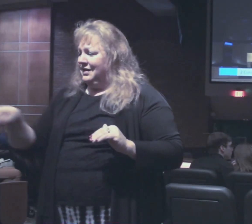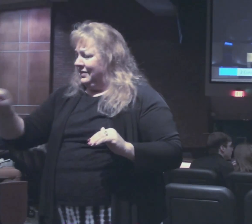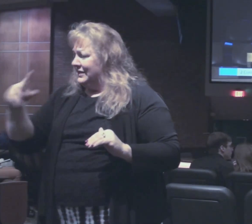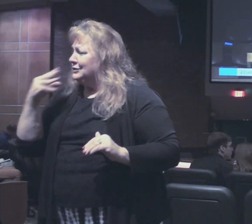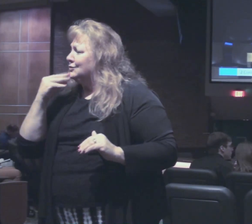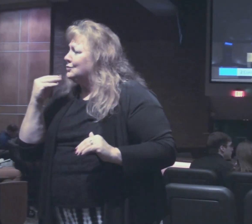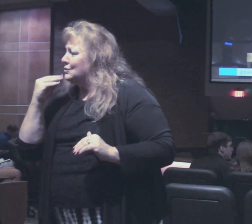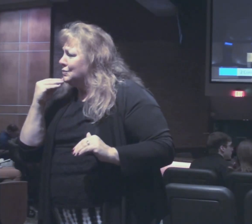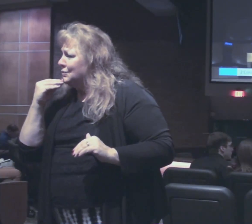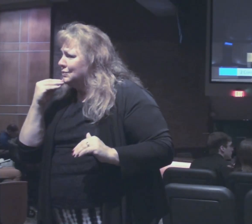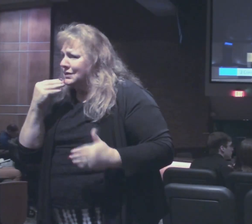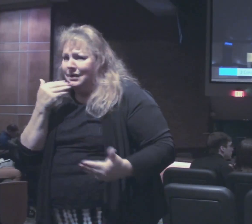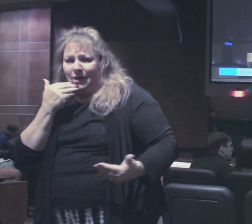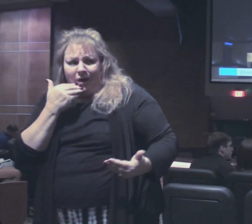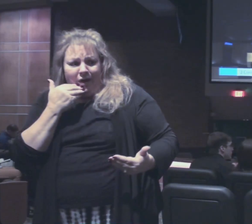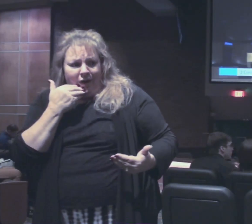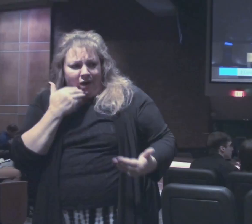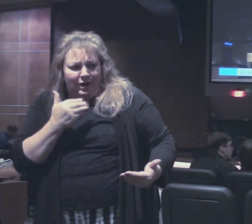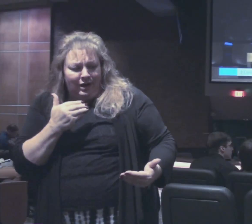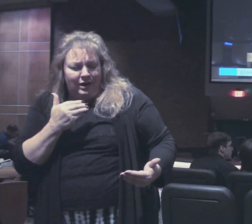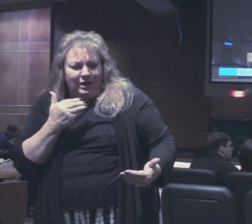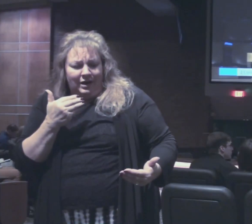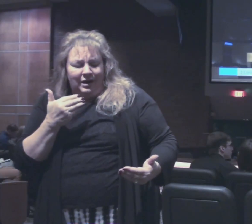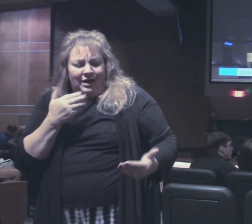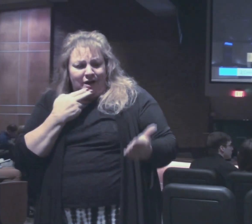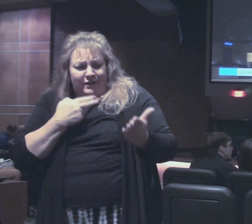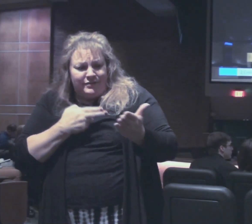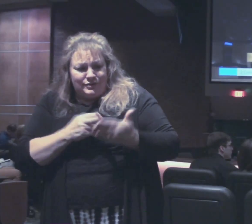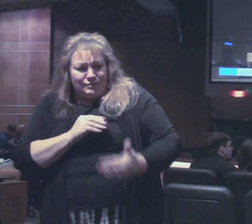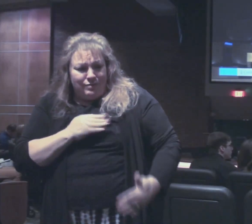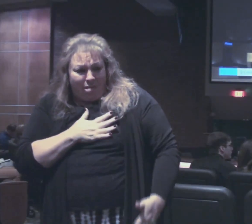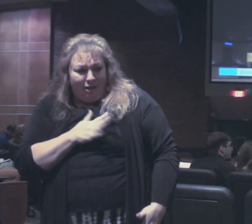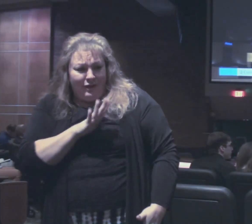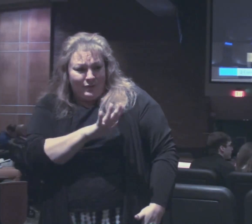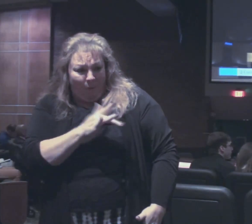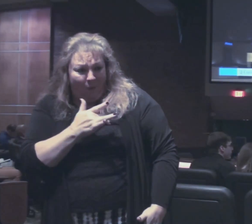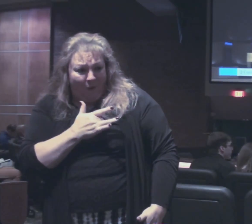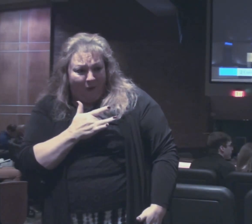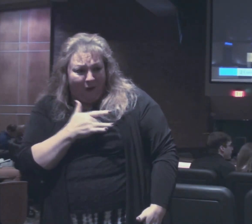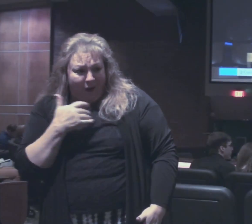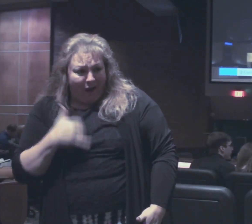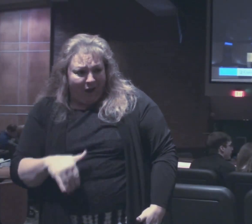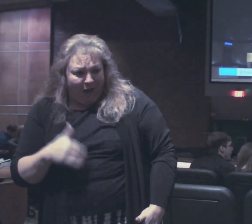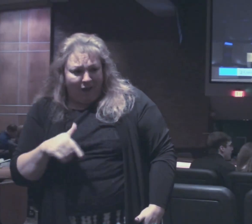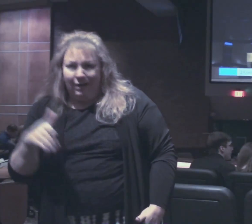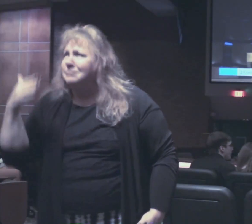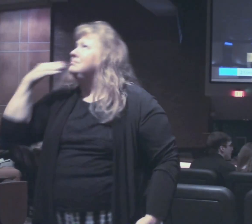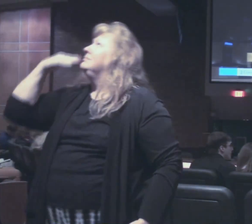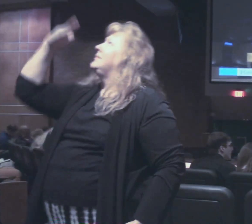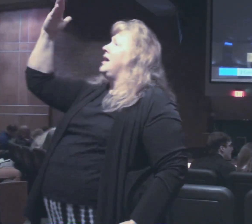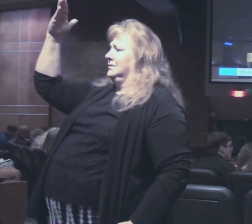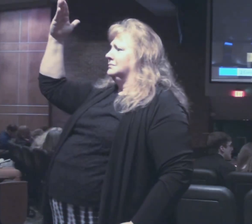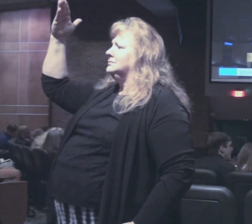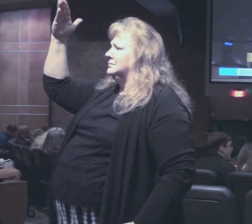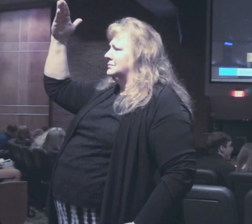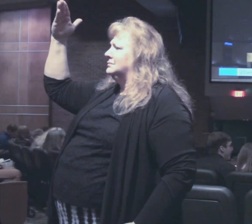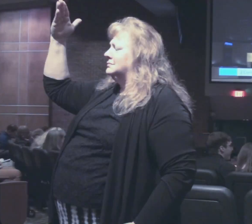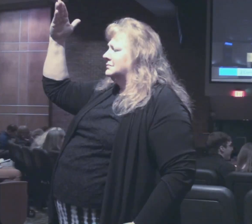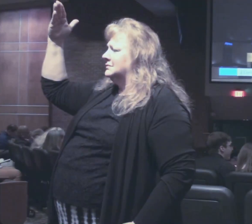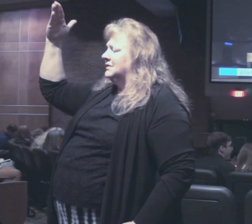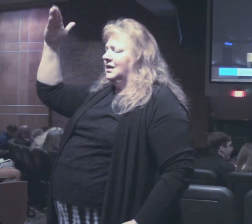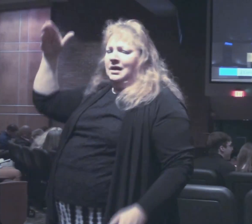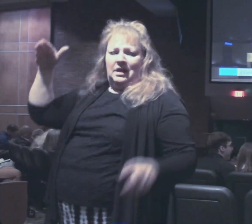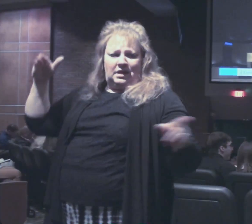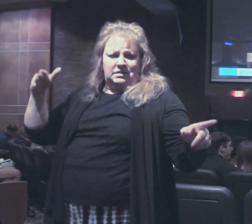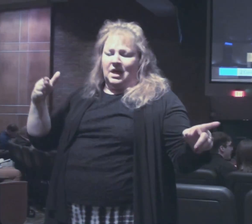will appreciate the work of the gospel in the hearts and lives of these Gentiles and the